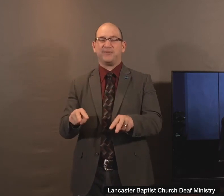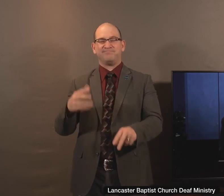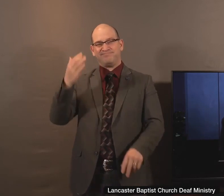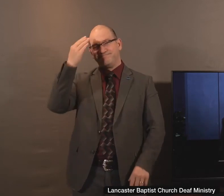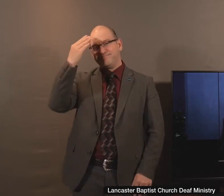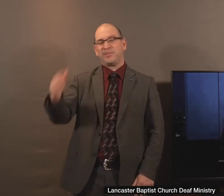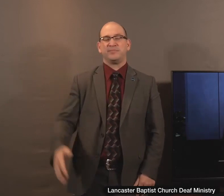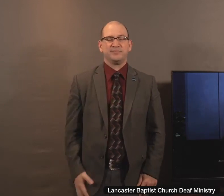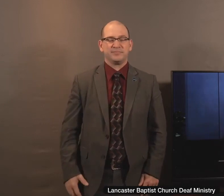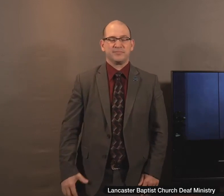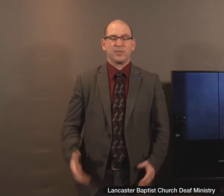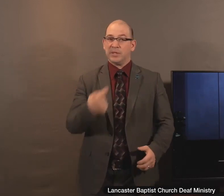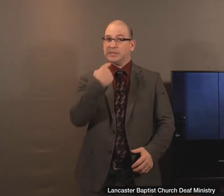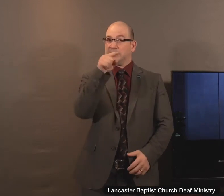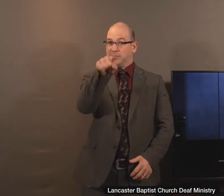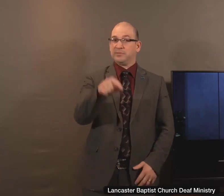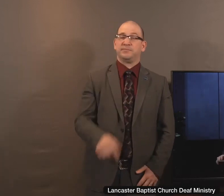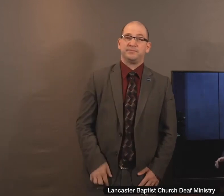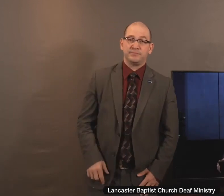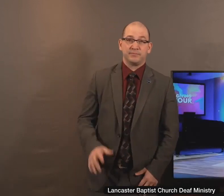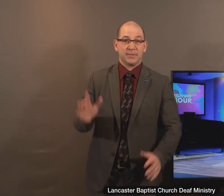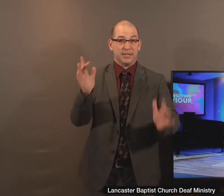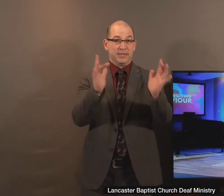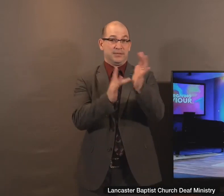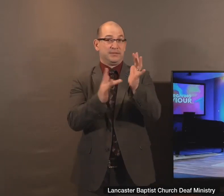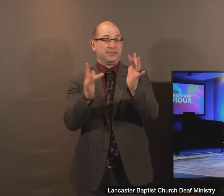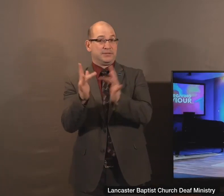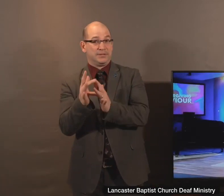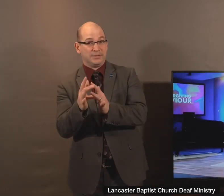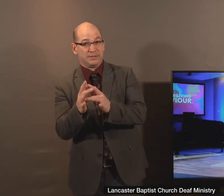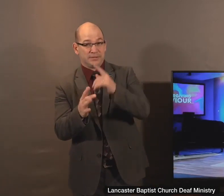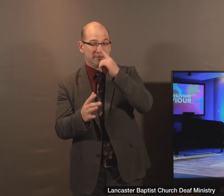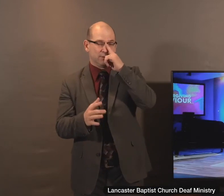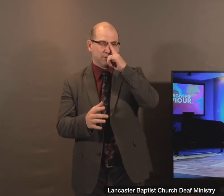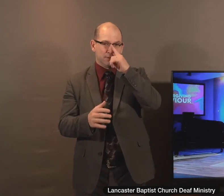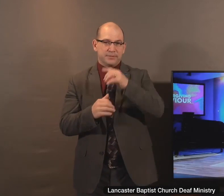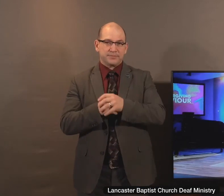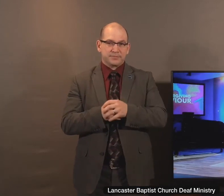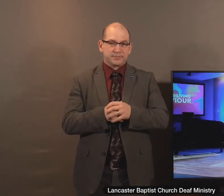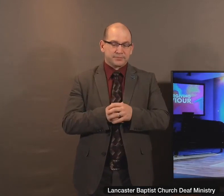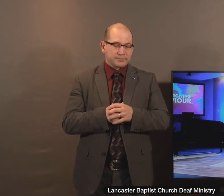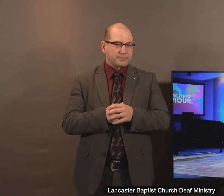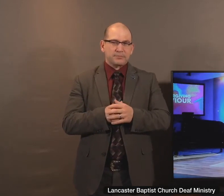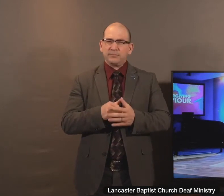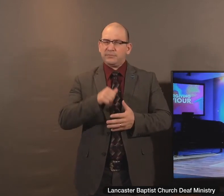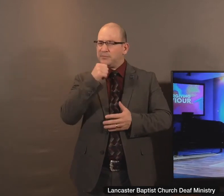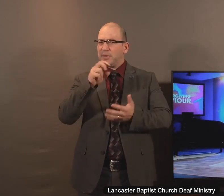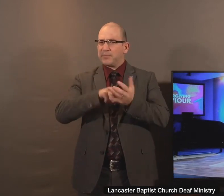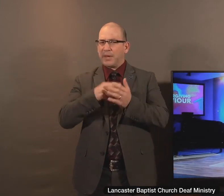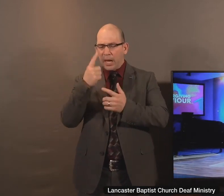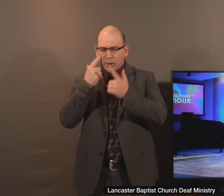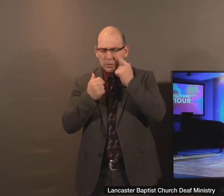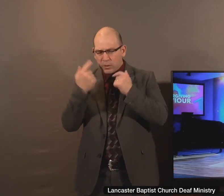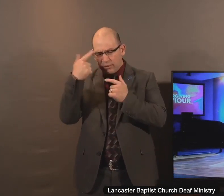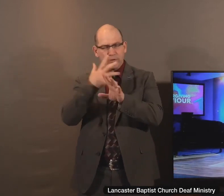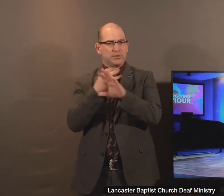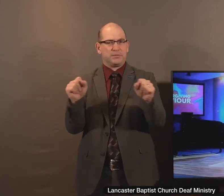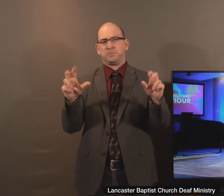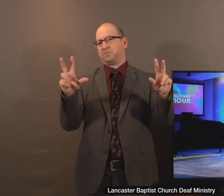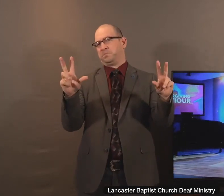to you this morning that Jesus is not indicating to us that her tears saved her. We're not saved by